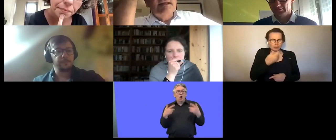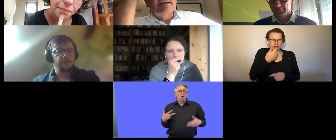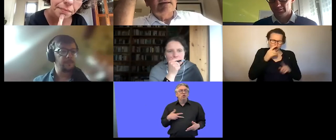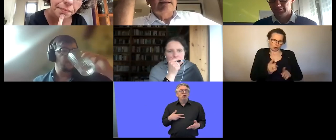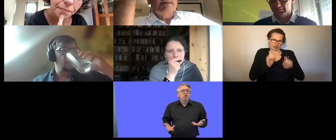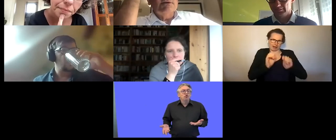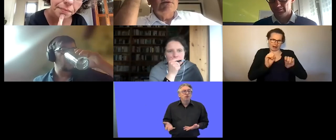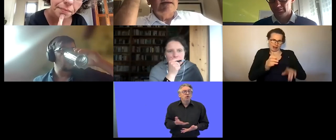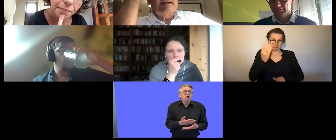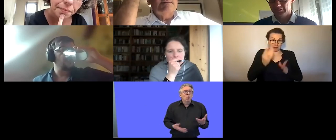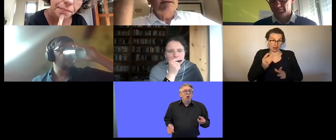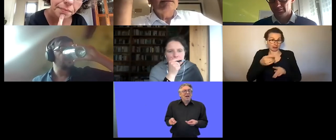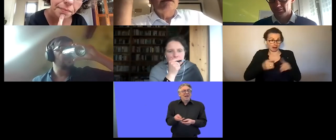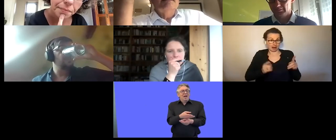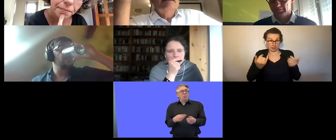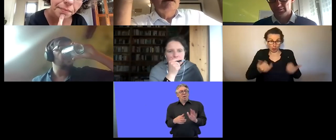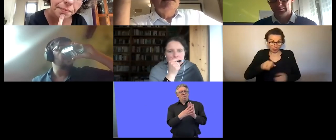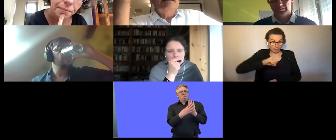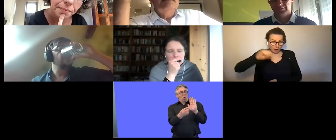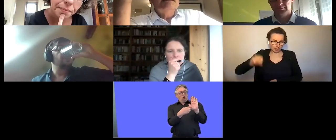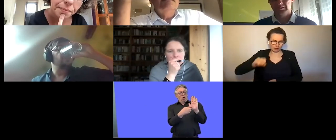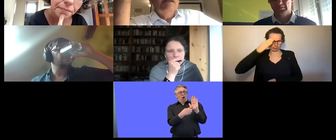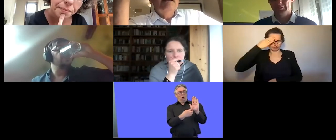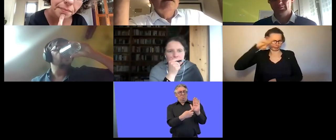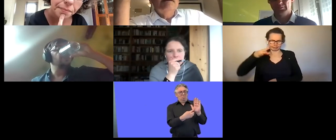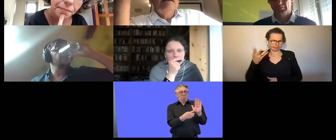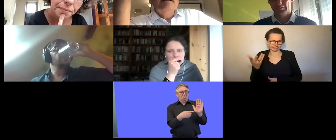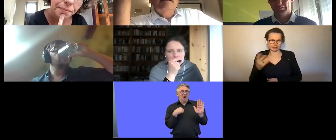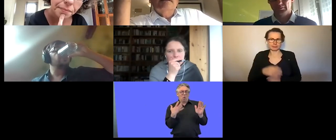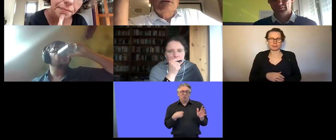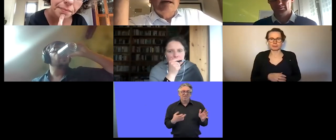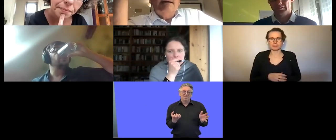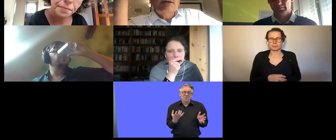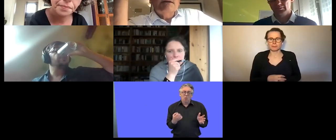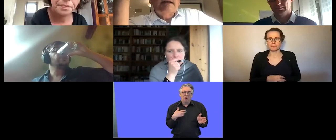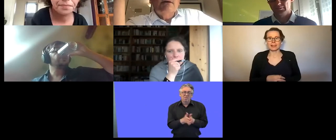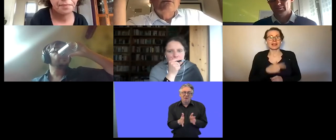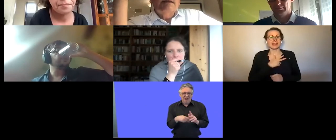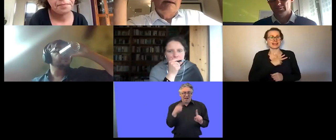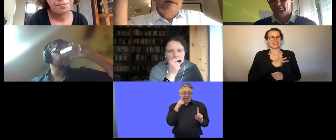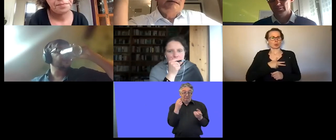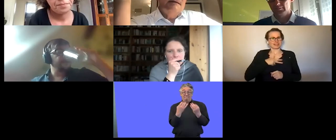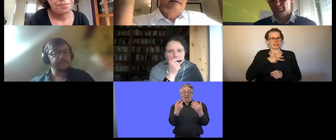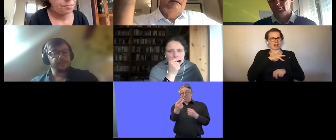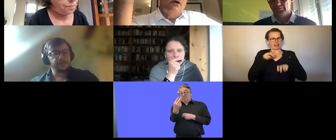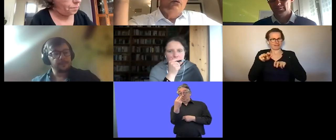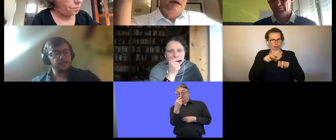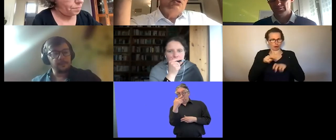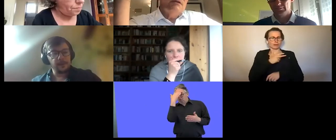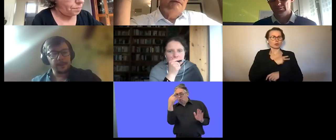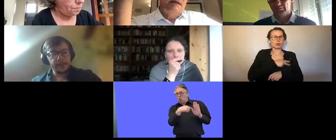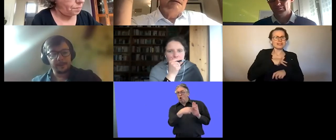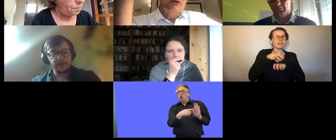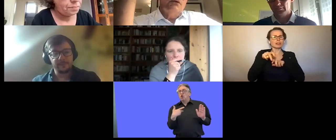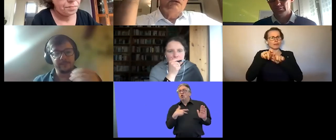what it is because i believe many of the participants don't know that social economy